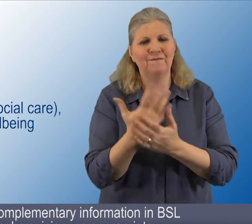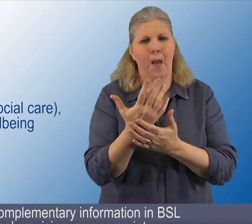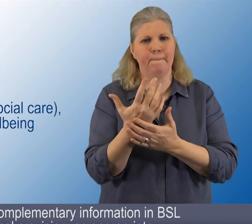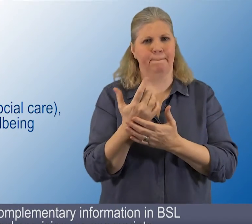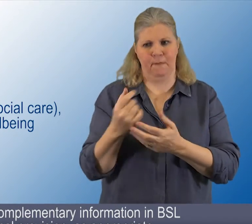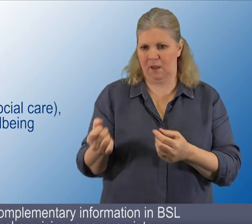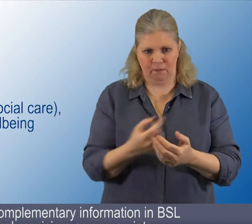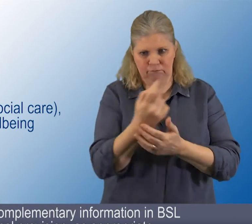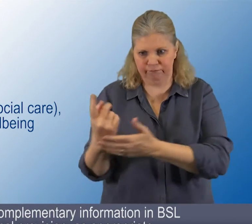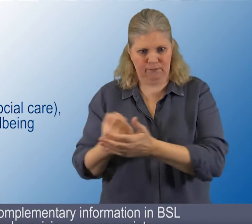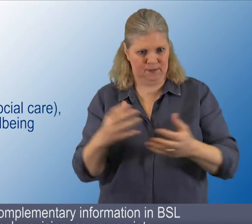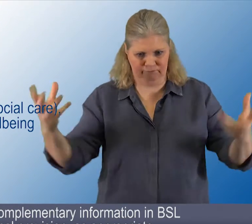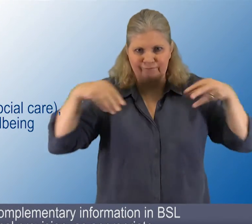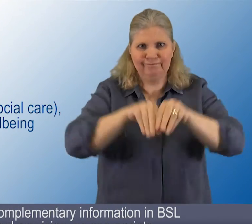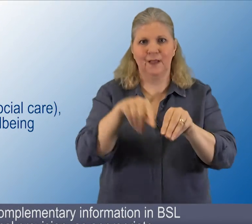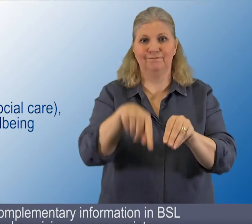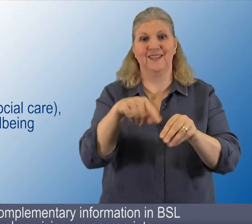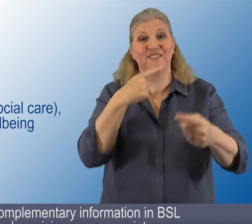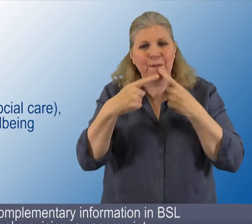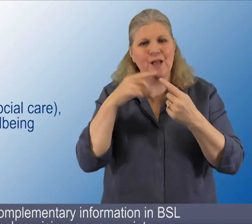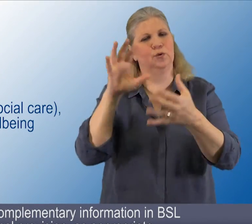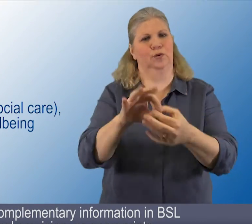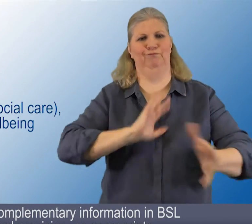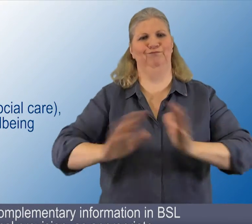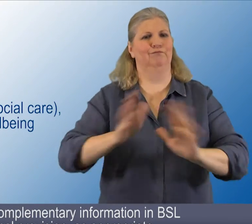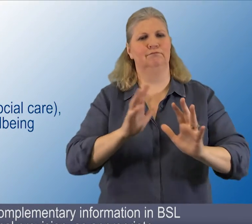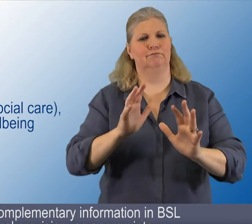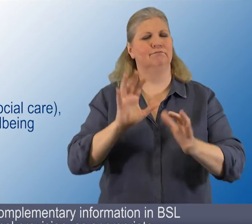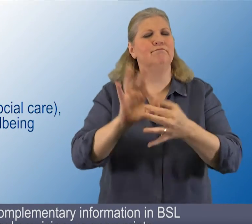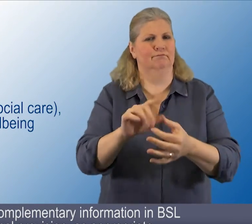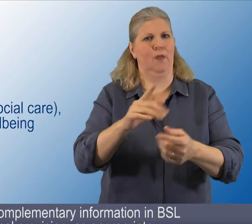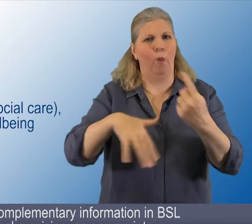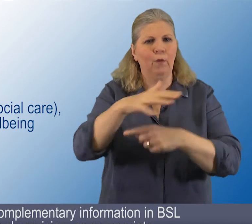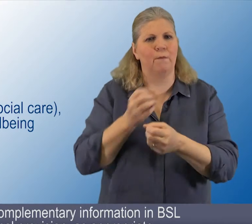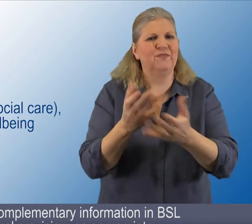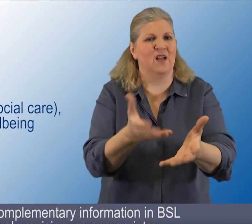B. Develop complementary information in BSL about local provision, as appropriate.